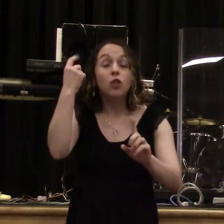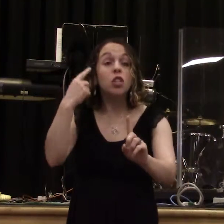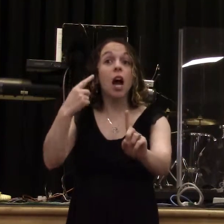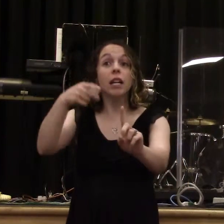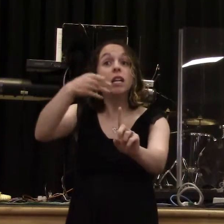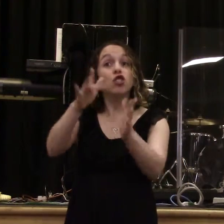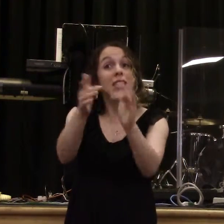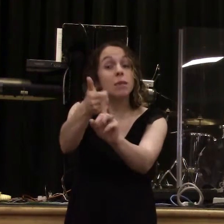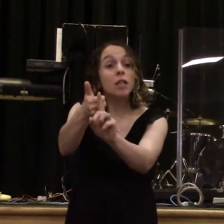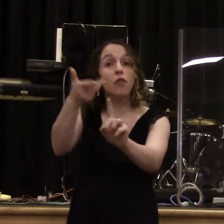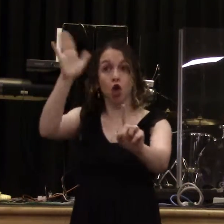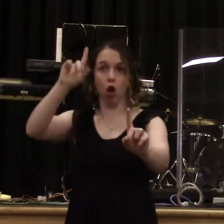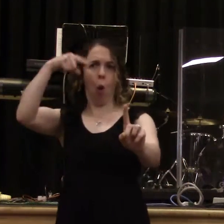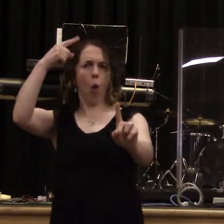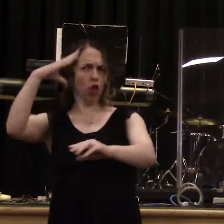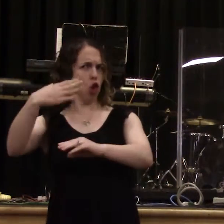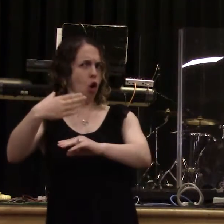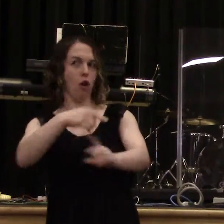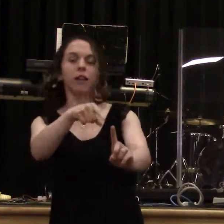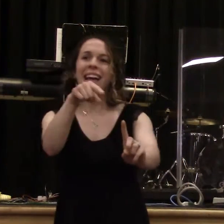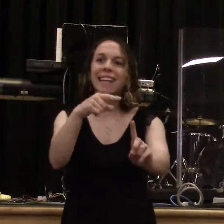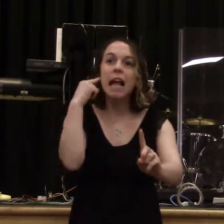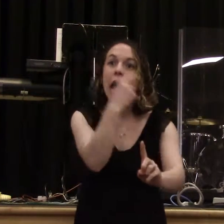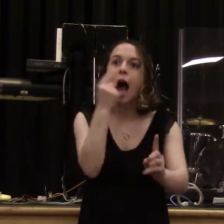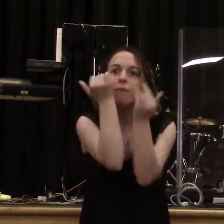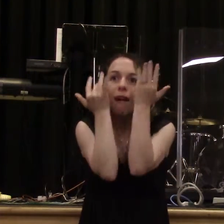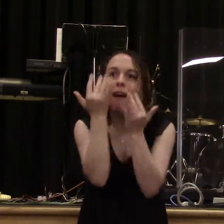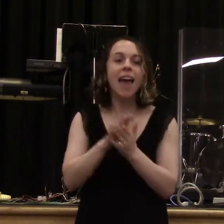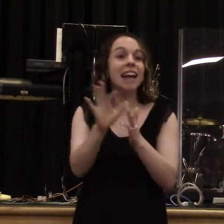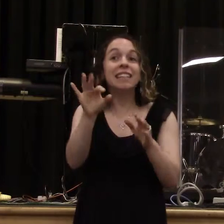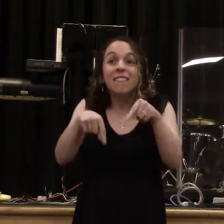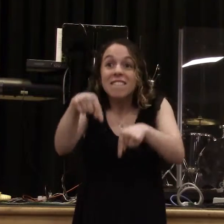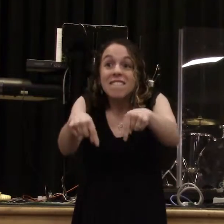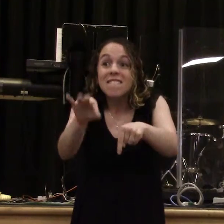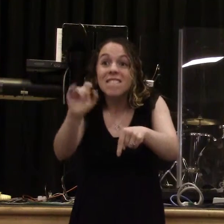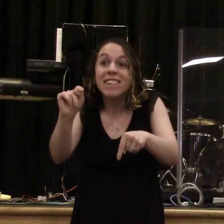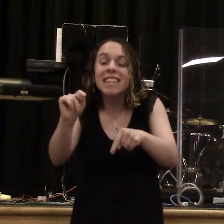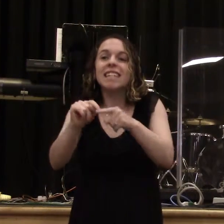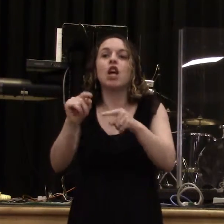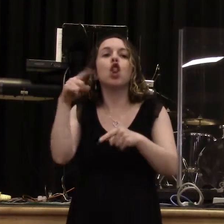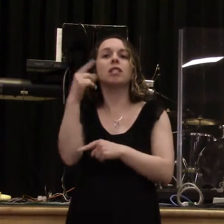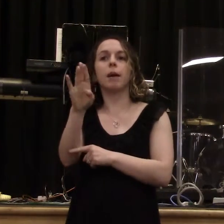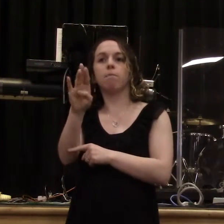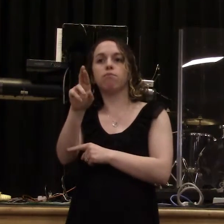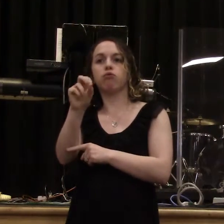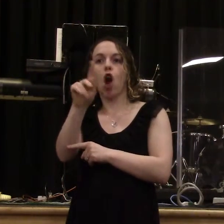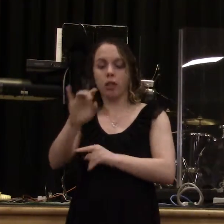God. And his eyes are fire burning. And his feet are like burnishing bronze. And they're glowing. They're highly